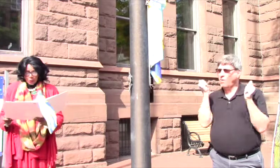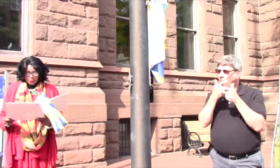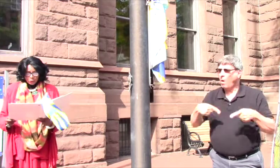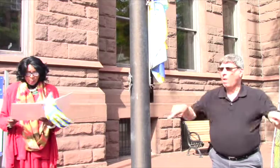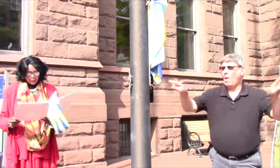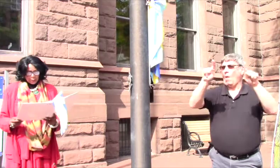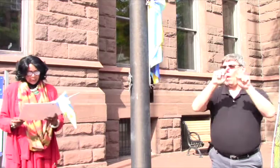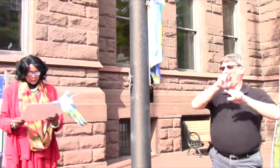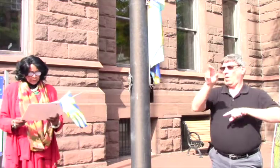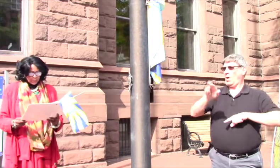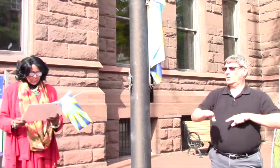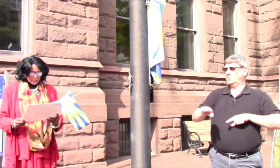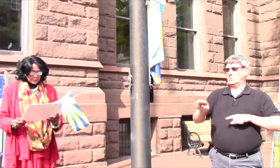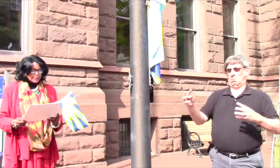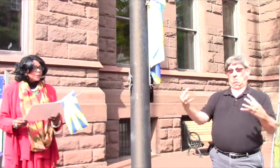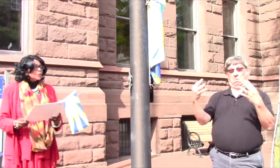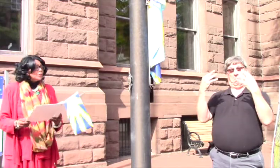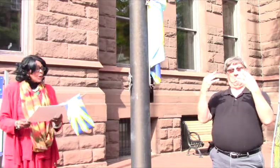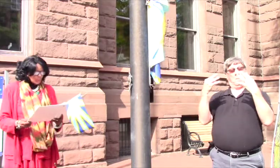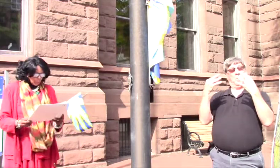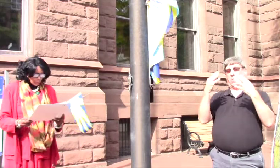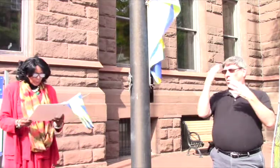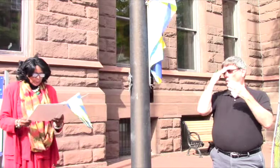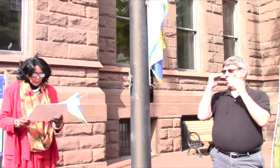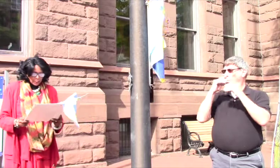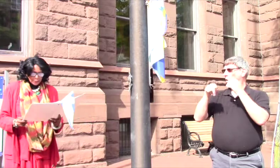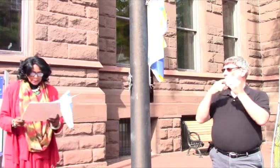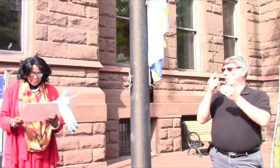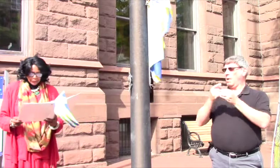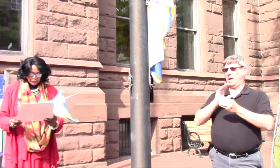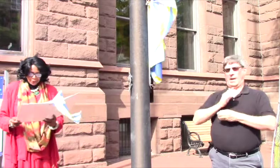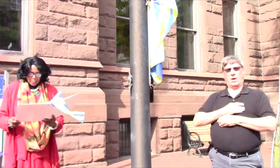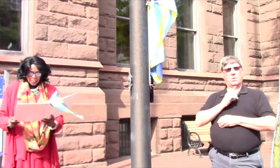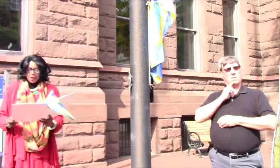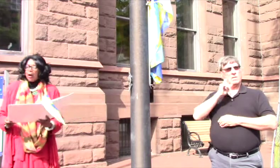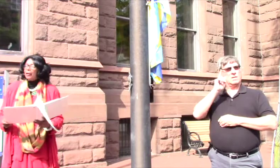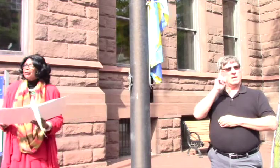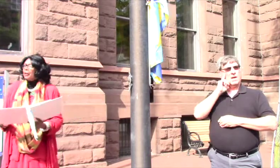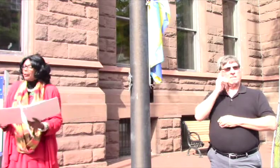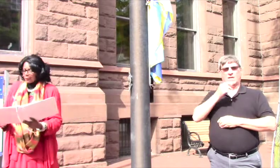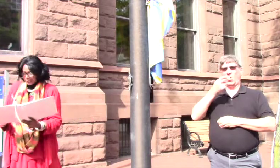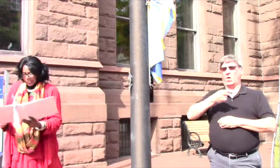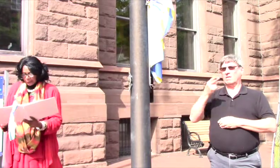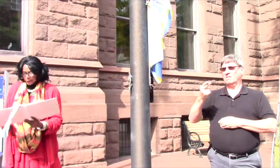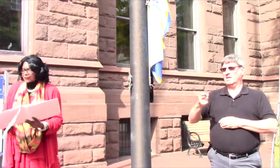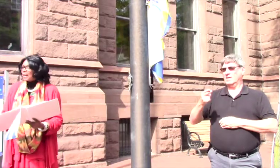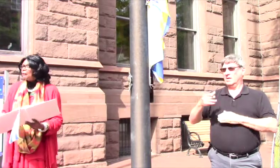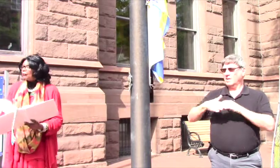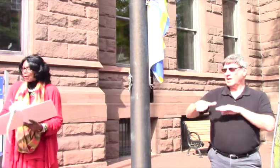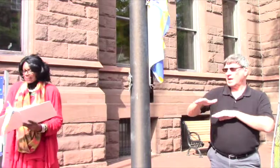in Rochester to get to know more about our deaf and hard of hearing neighbors and friends.